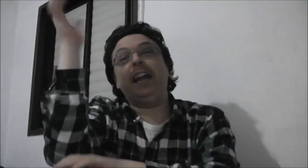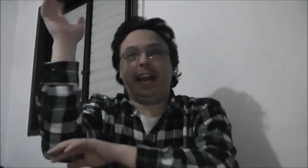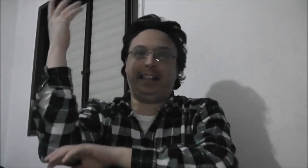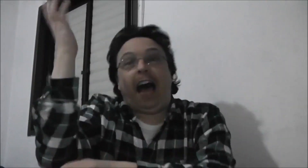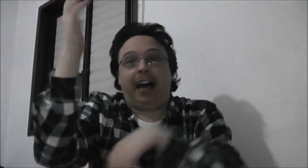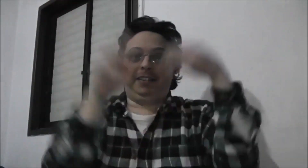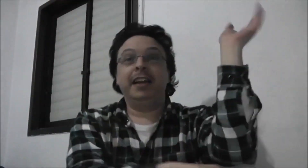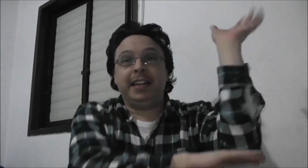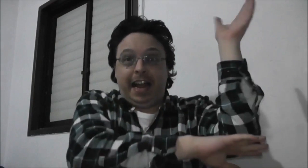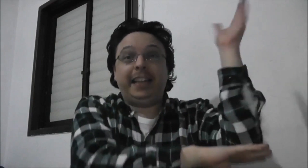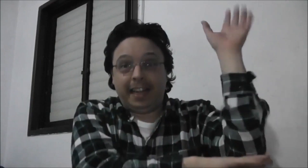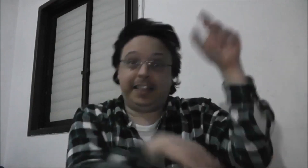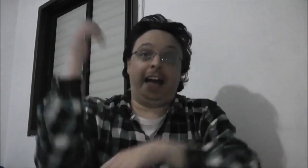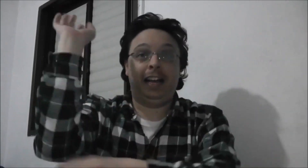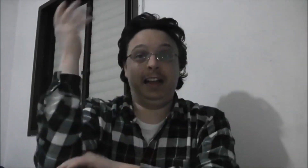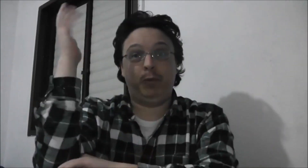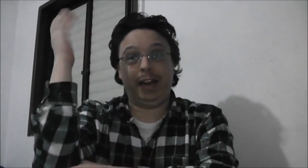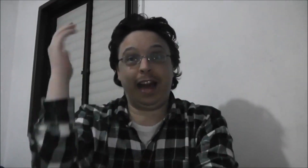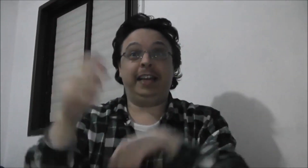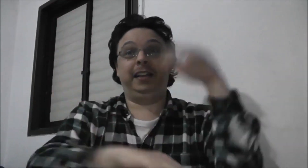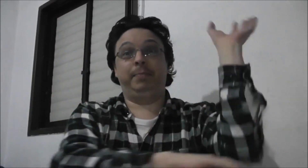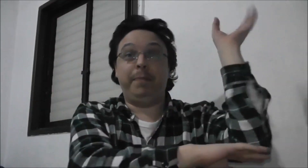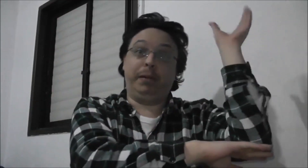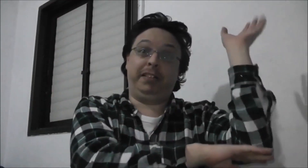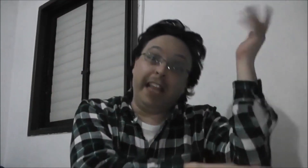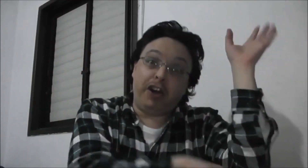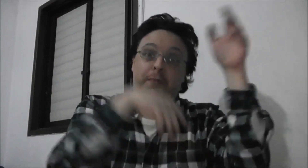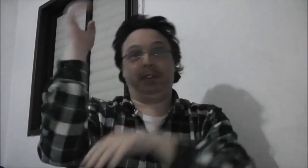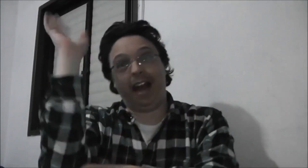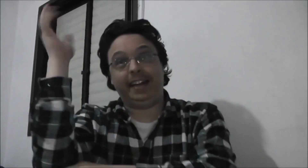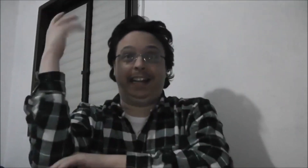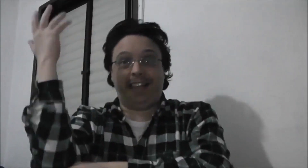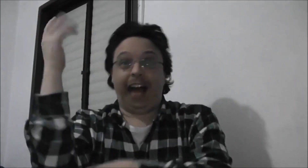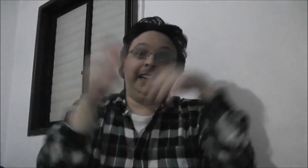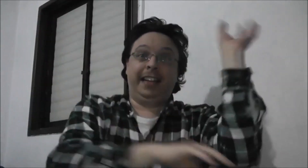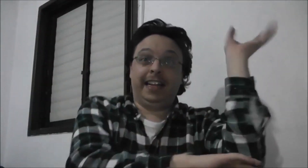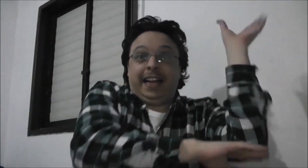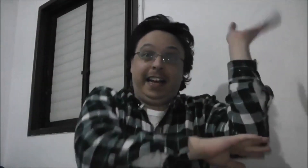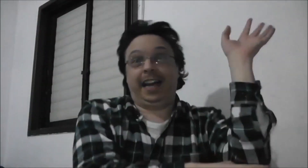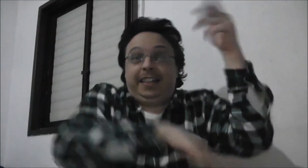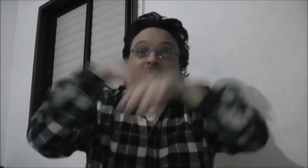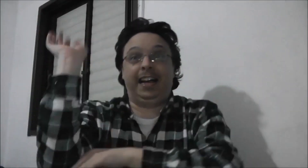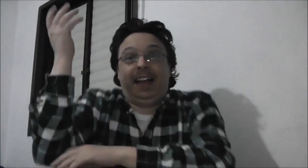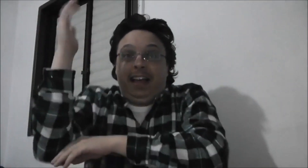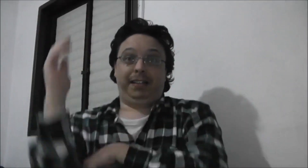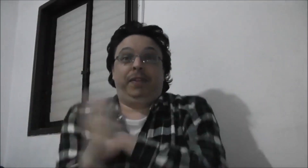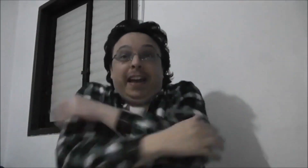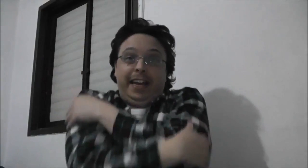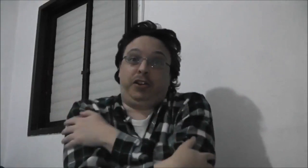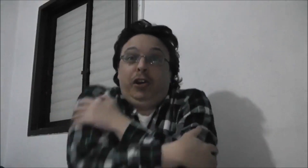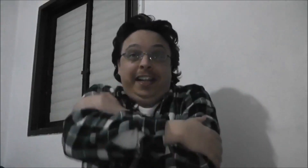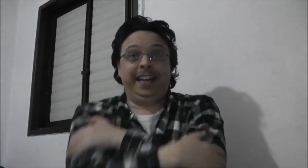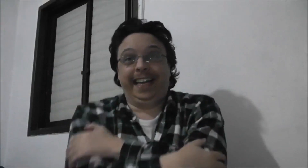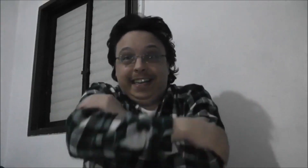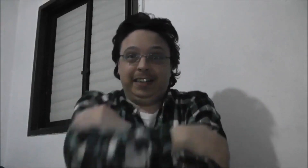Canada, Canada. We like maple syrup. Canada, Canada. It's very cold in here.